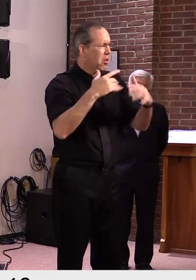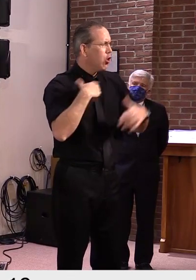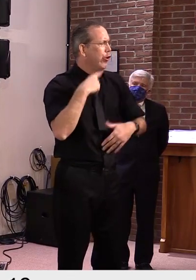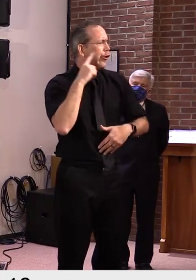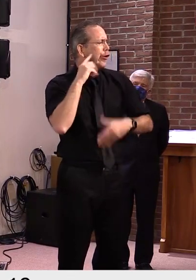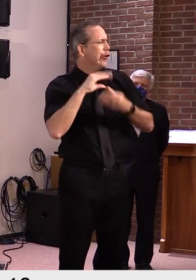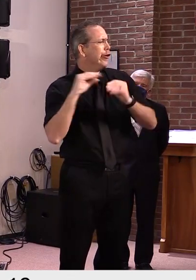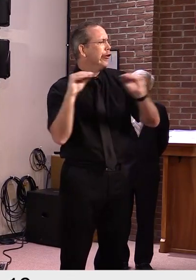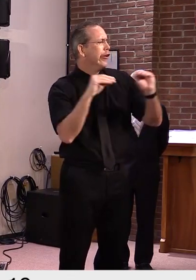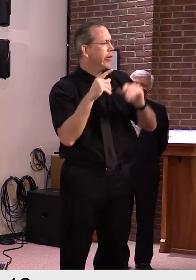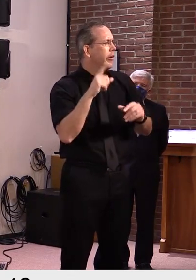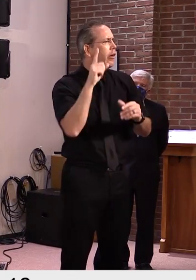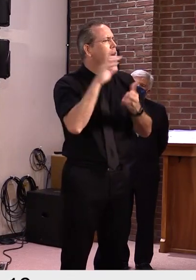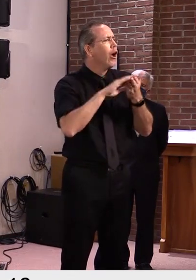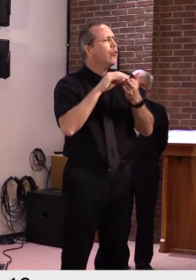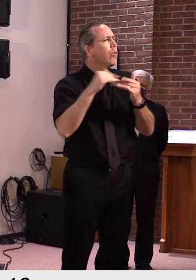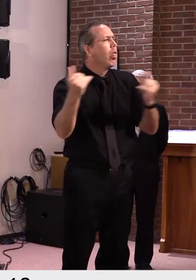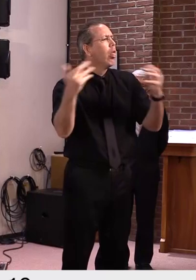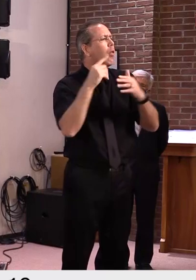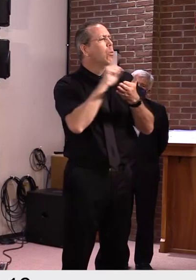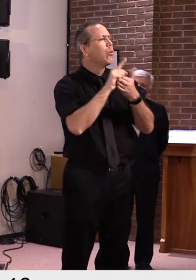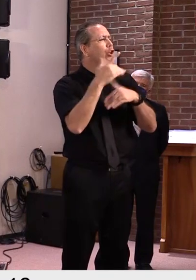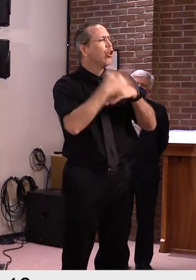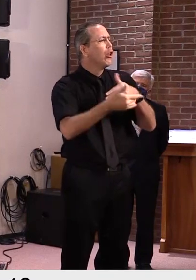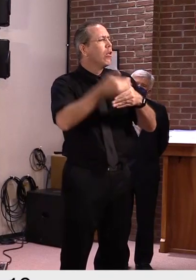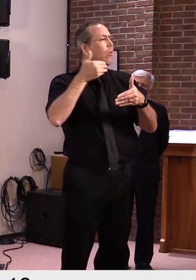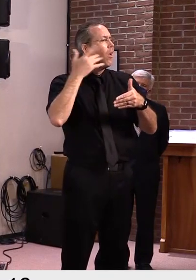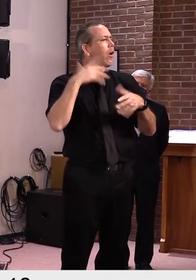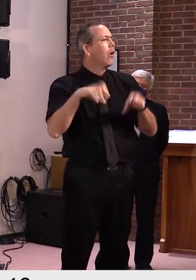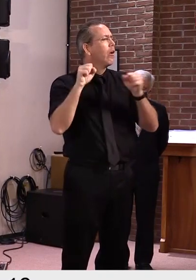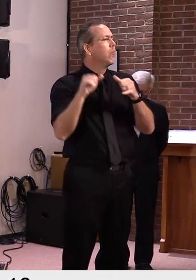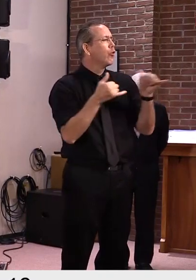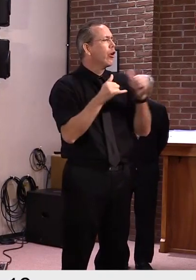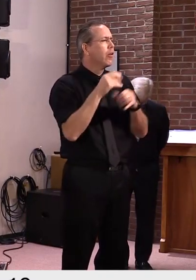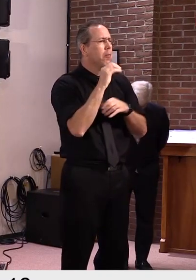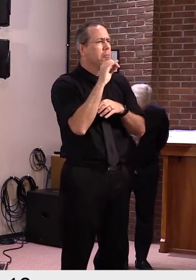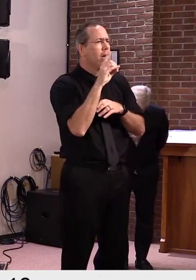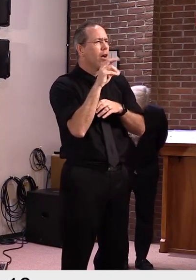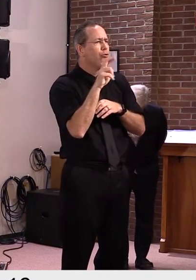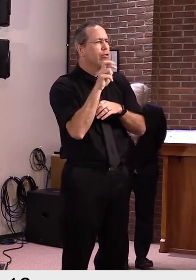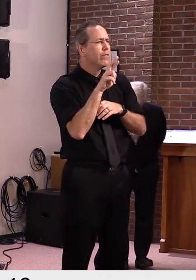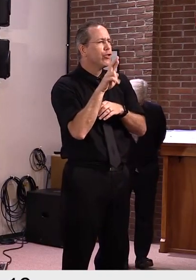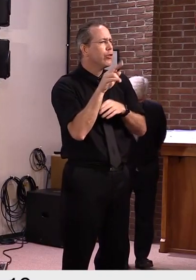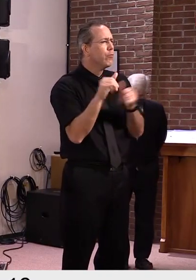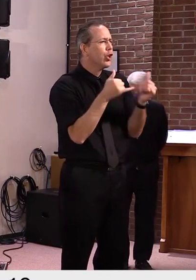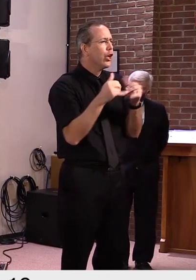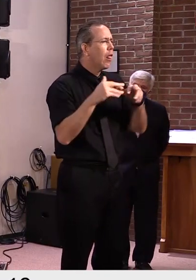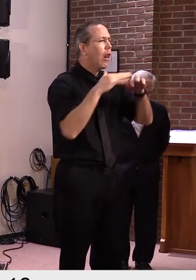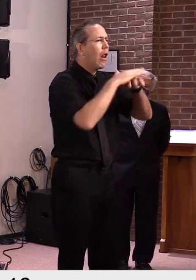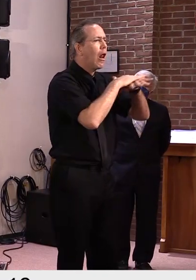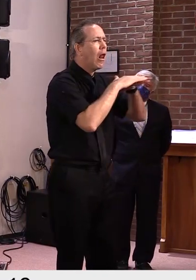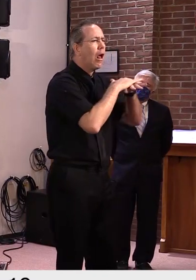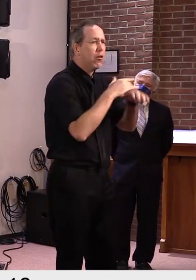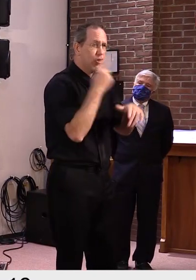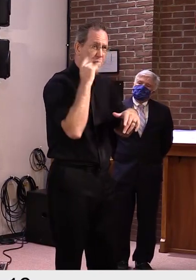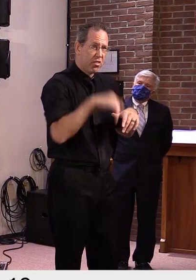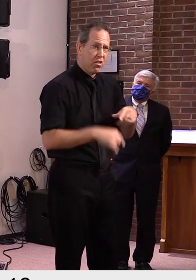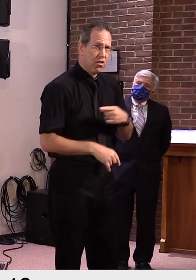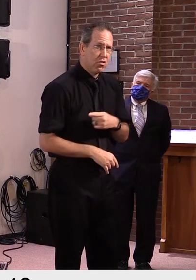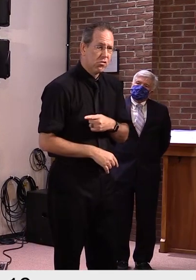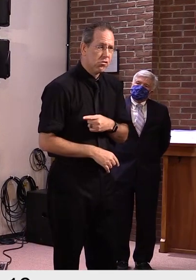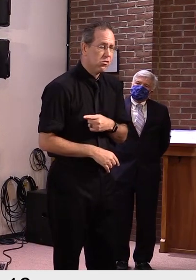Yeah, the simple answer is yes. Every community would have the ability through their governance body to make this decision,